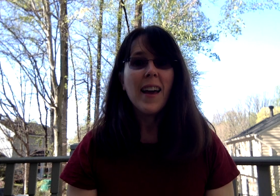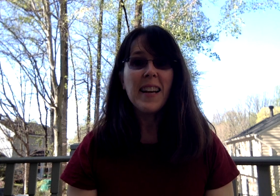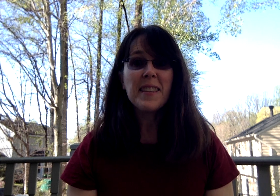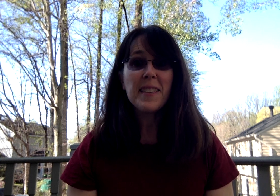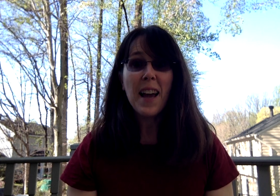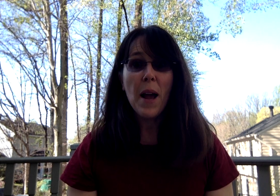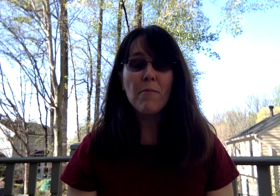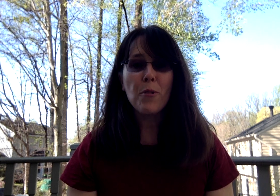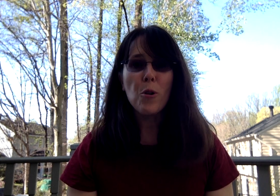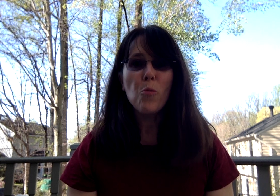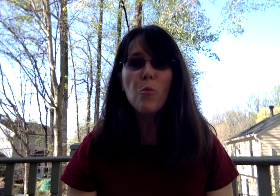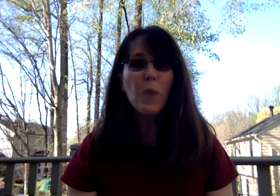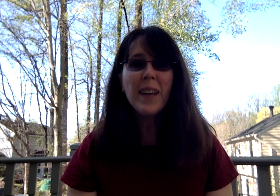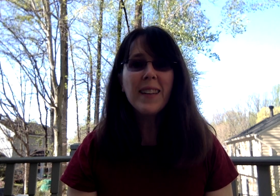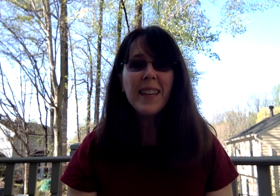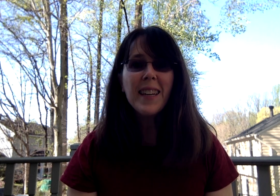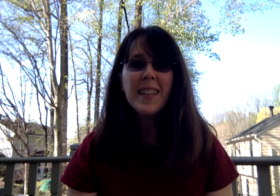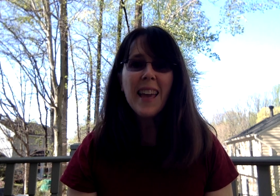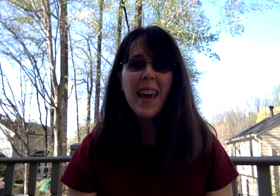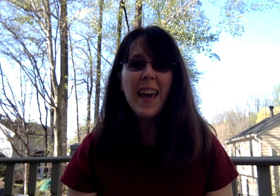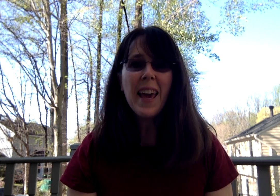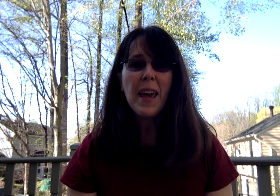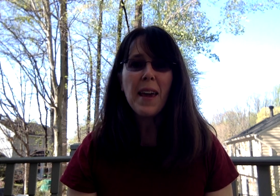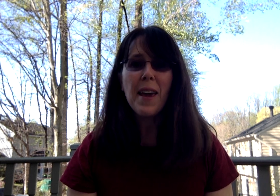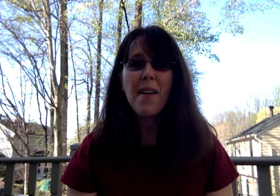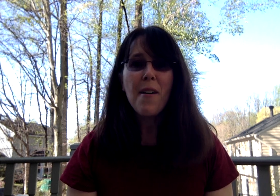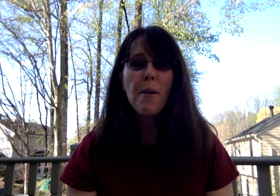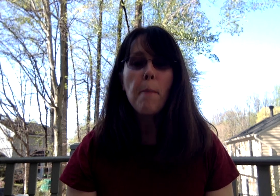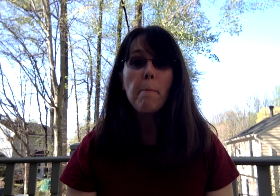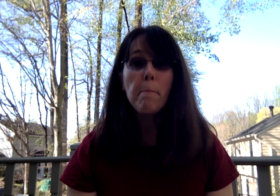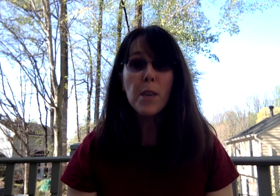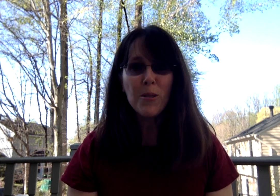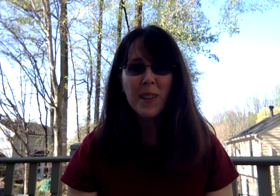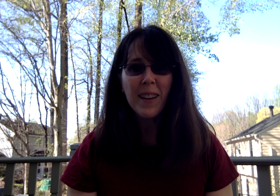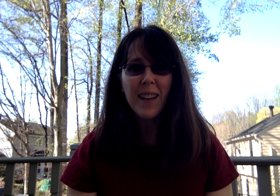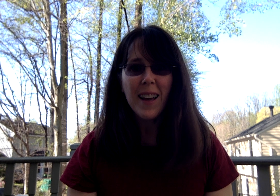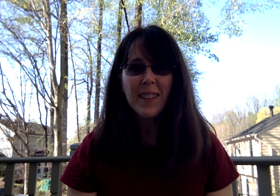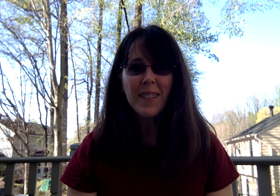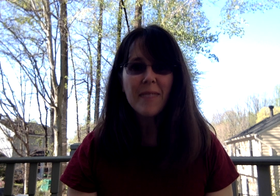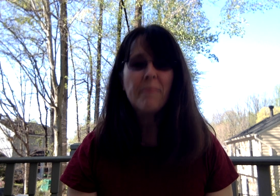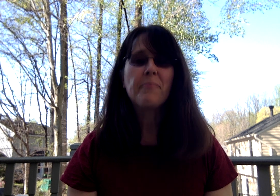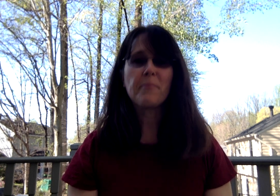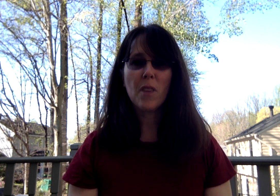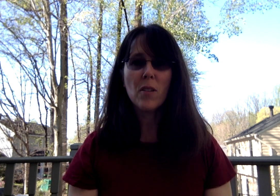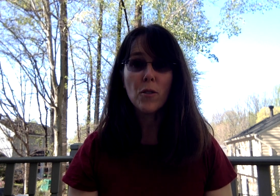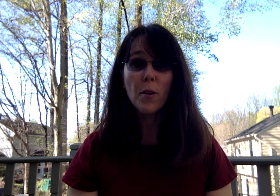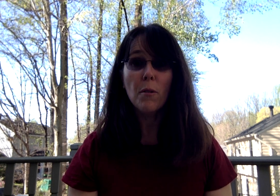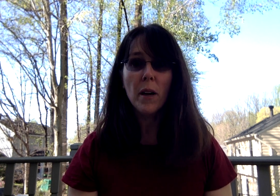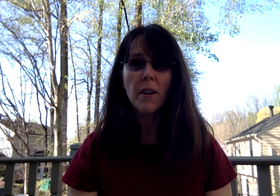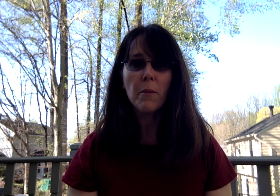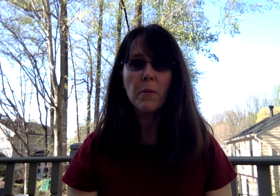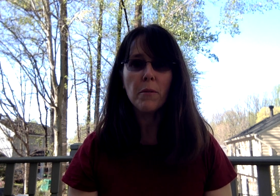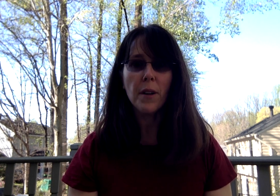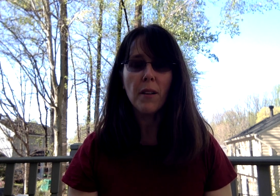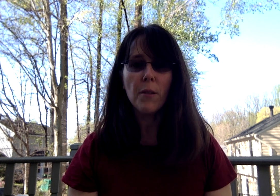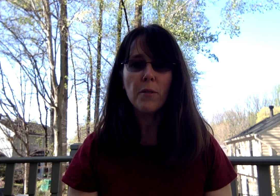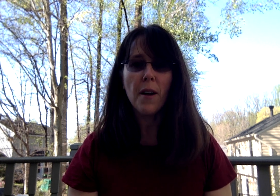It's time for a windy day music class. So I thought we would do our hello song.